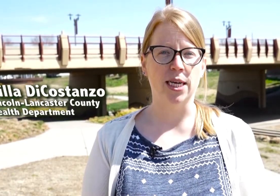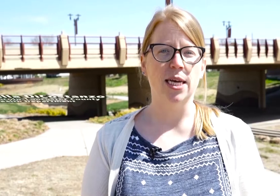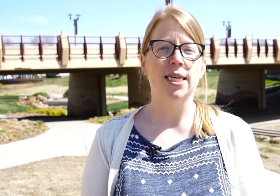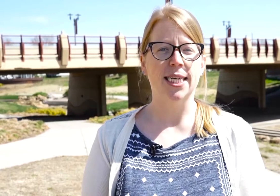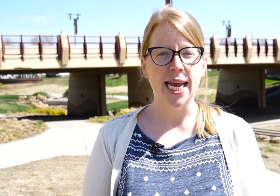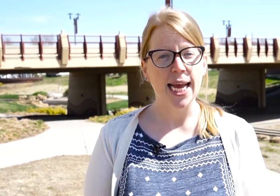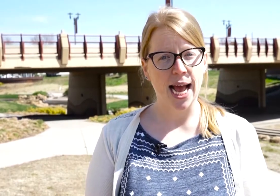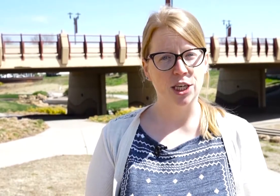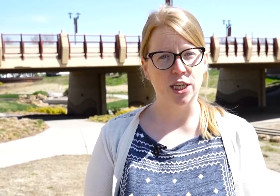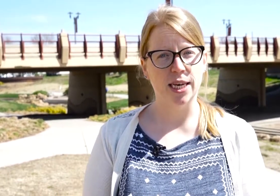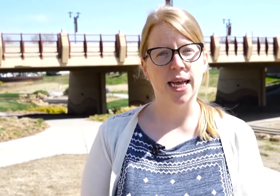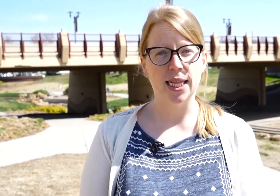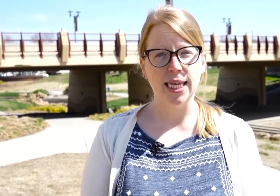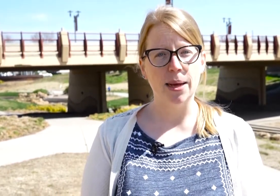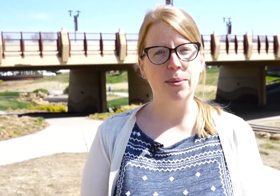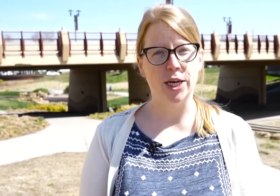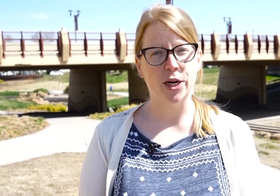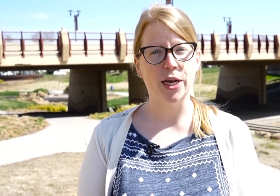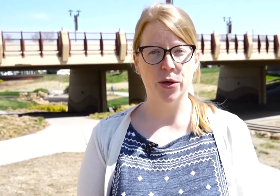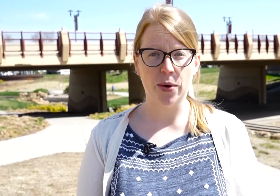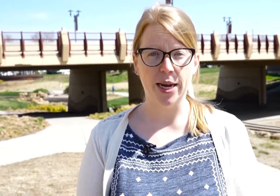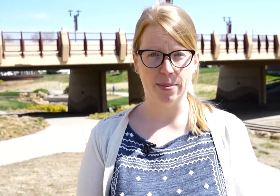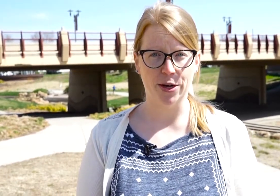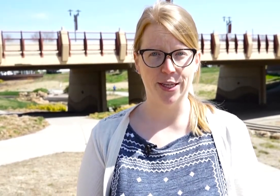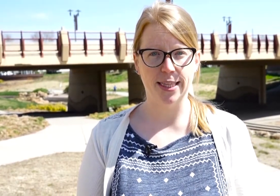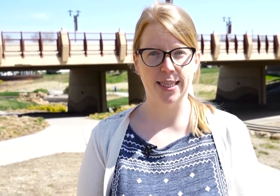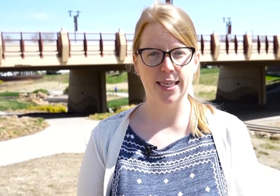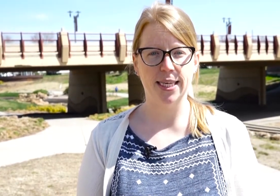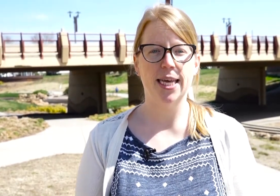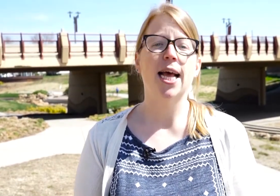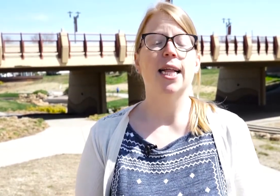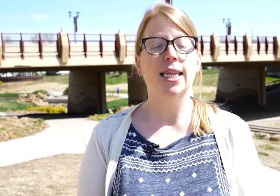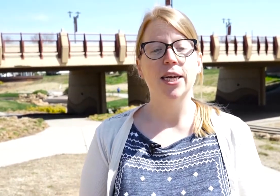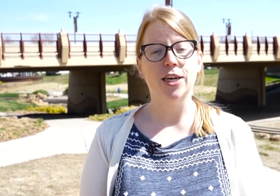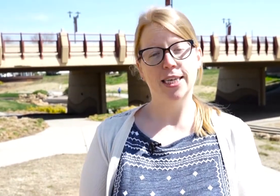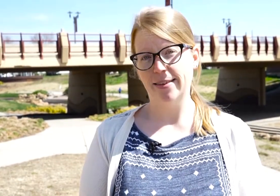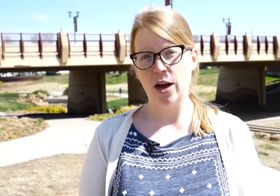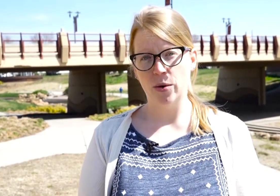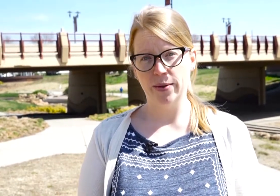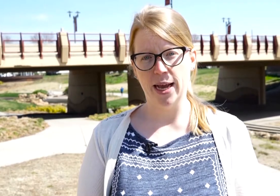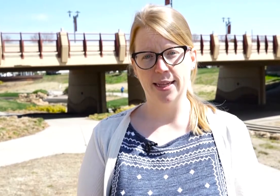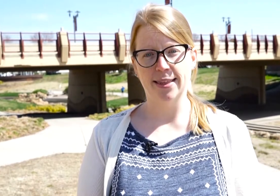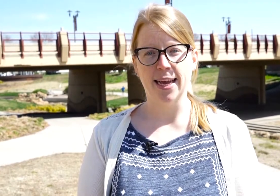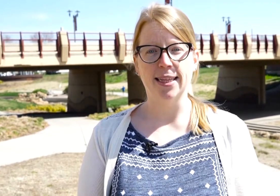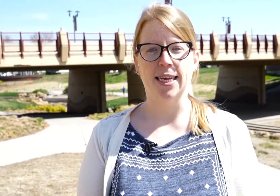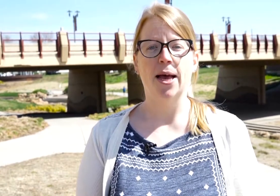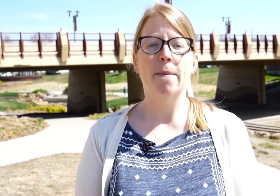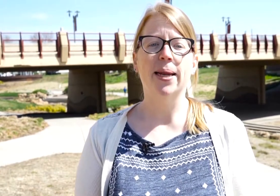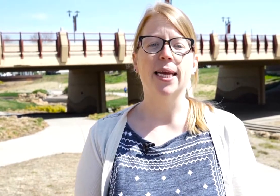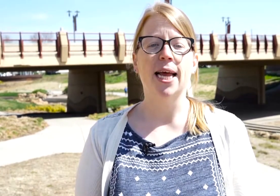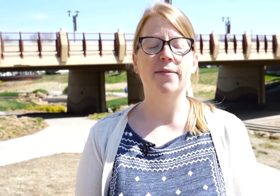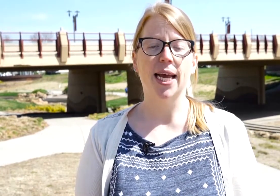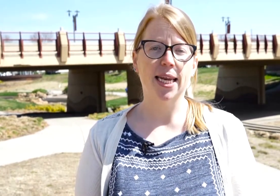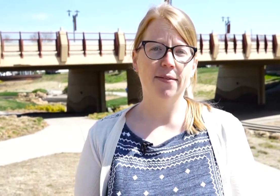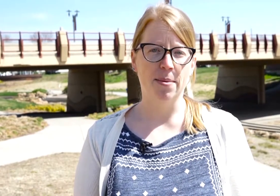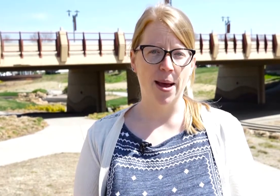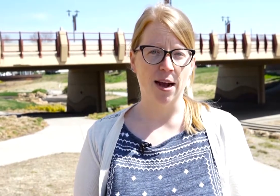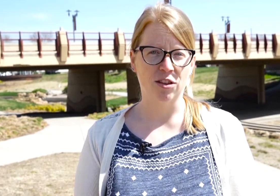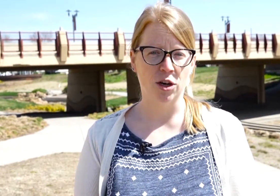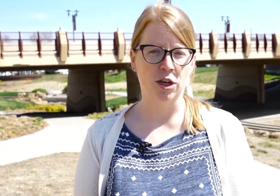to take action and clean up litter in your neighborhoods. Litter is not only unsightly, but it can have negative impacts on our